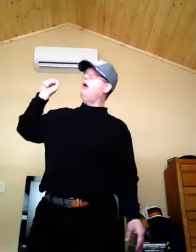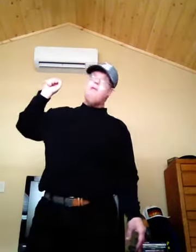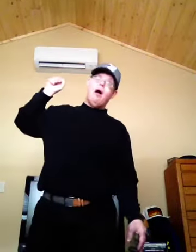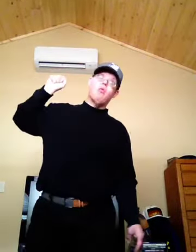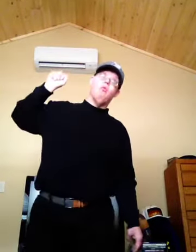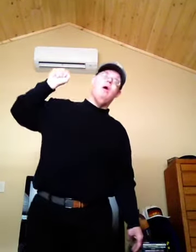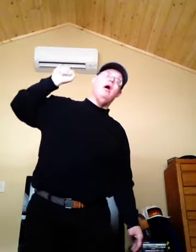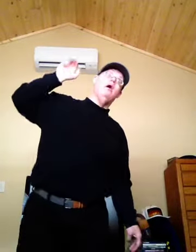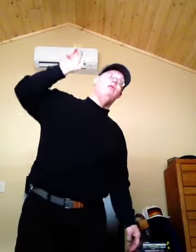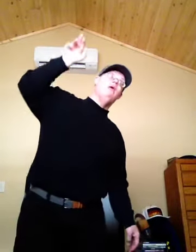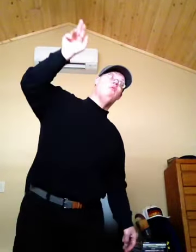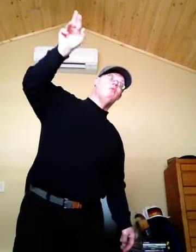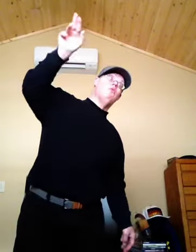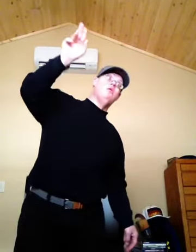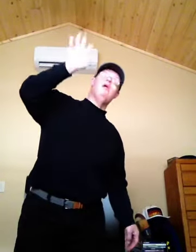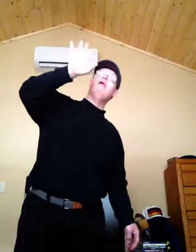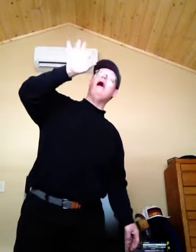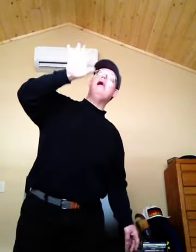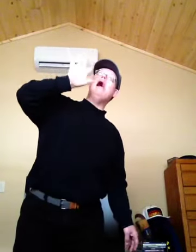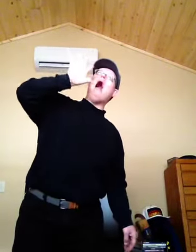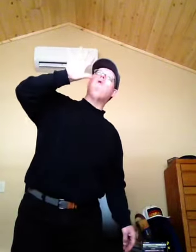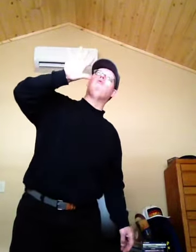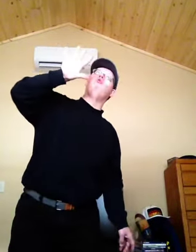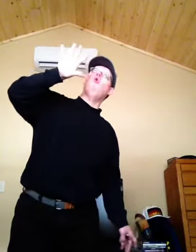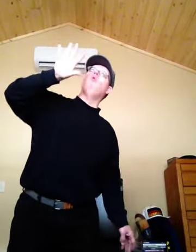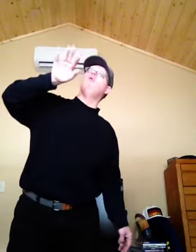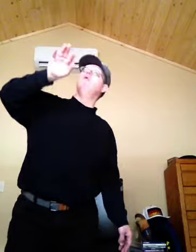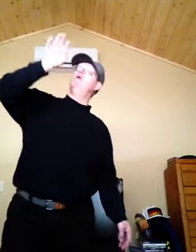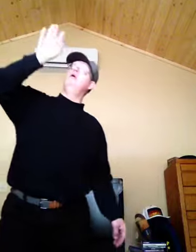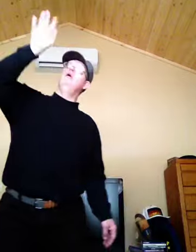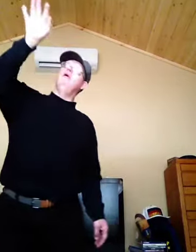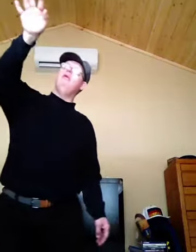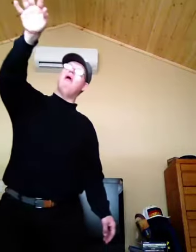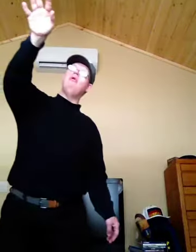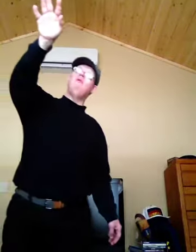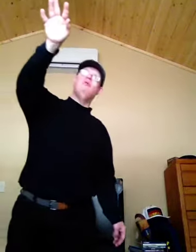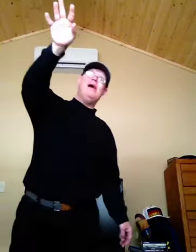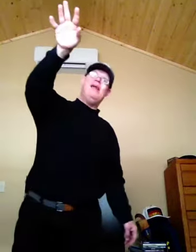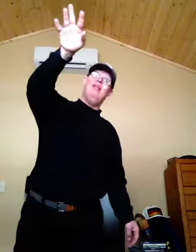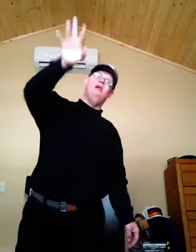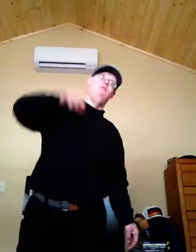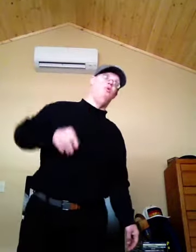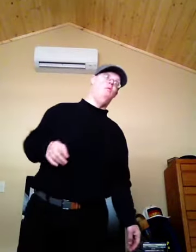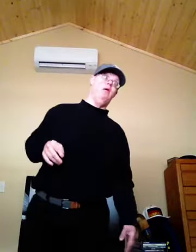that's why they would do, I was told that they would do anything for me.